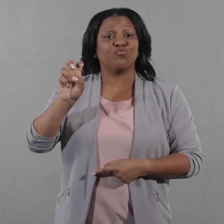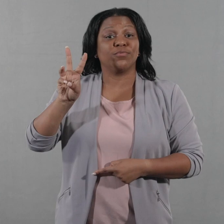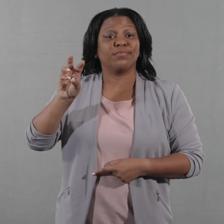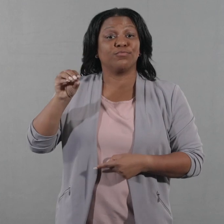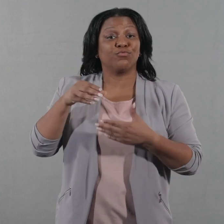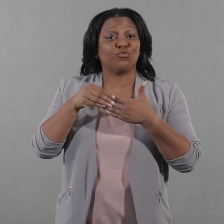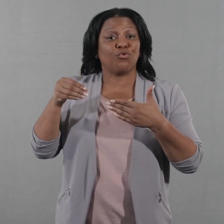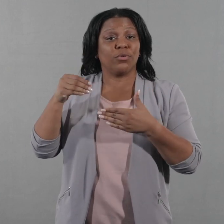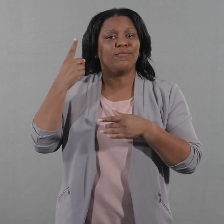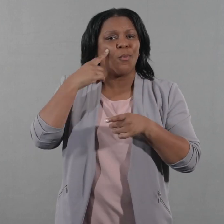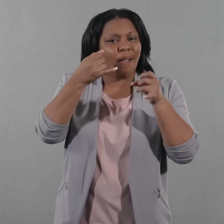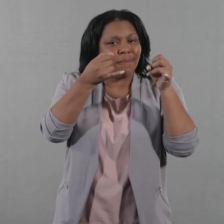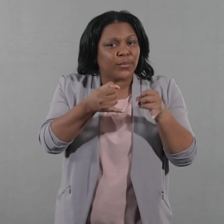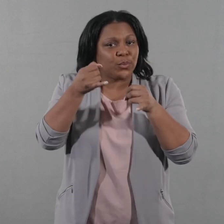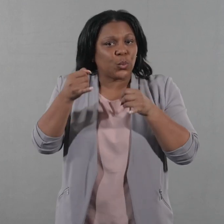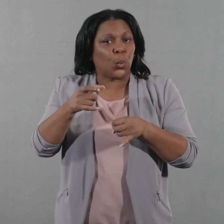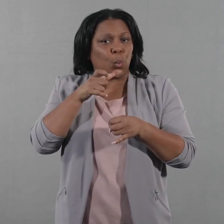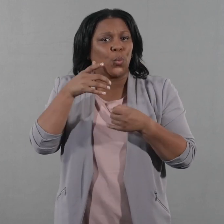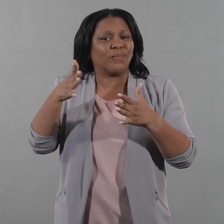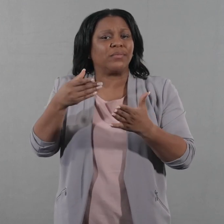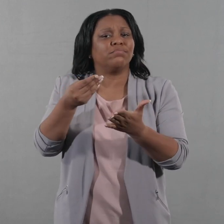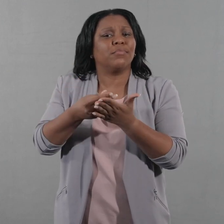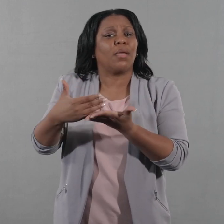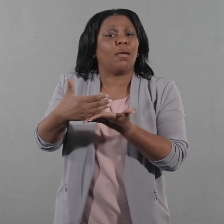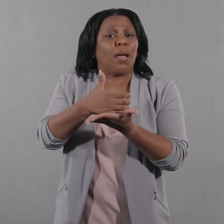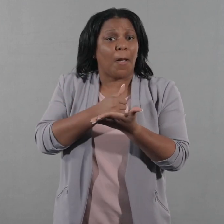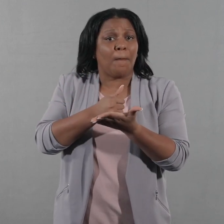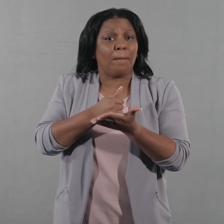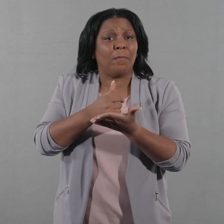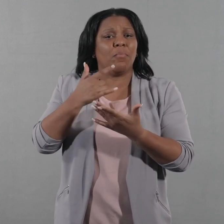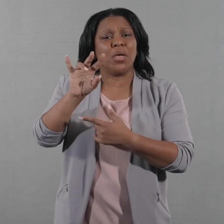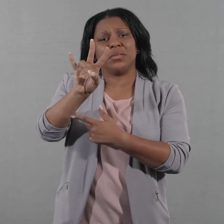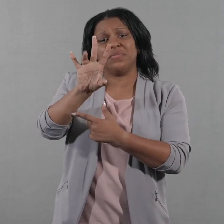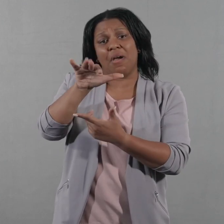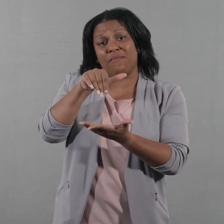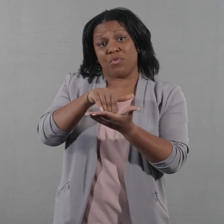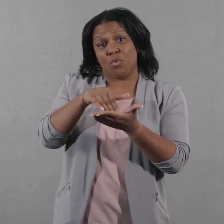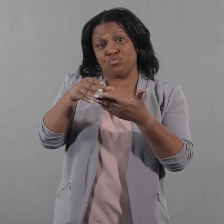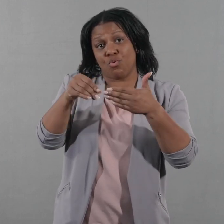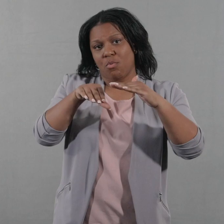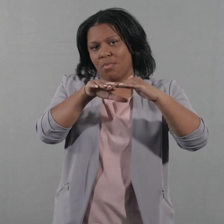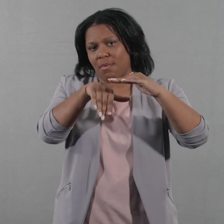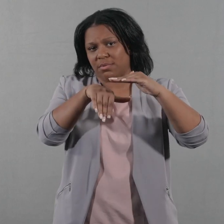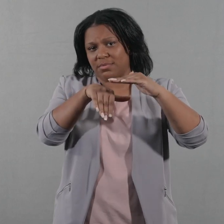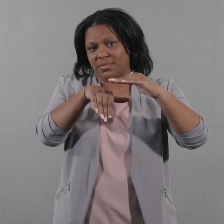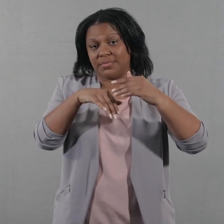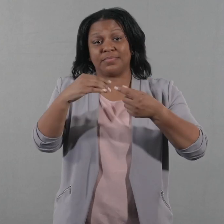$260 for individuals whose adjusted gross income was $75,000 or less,